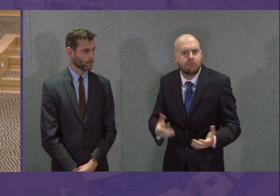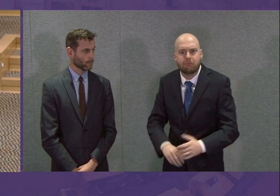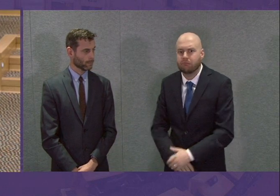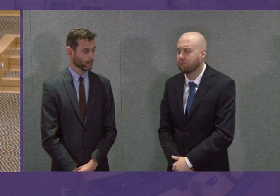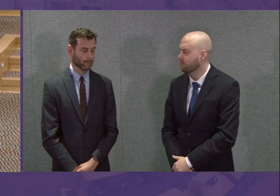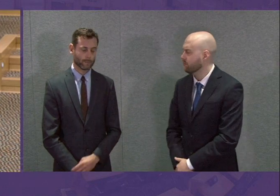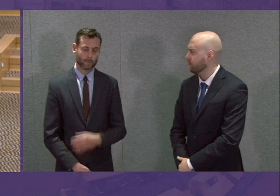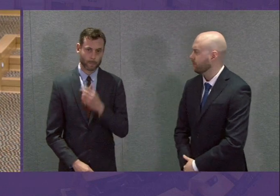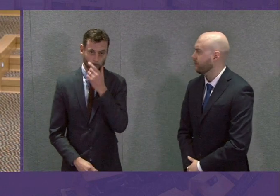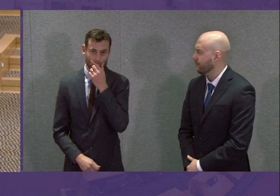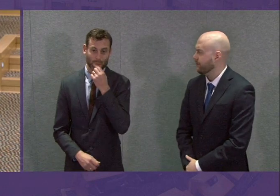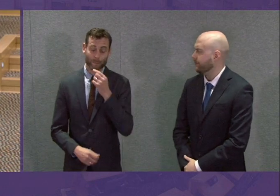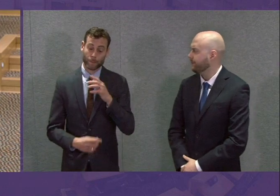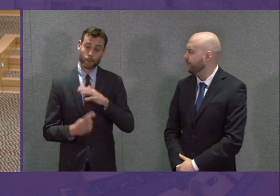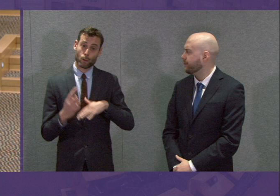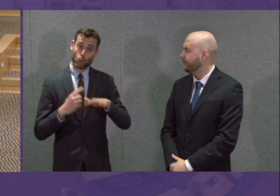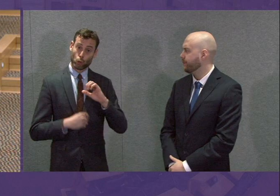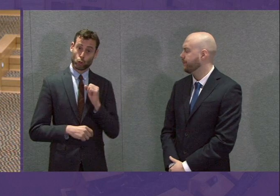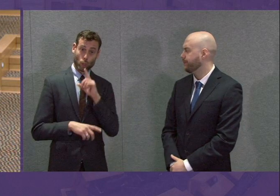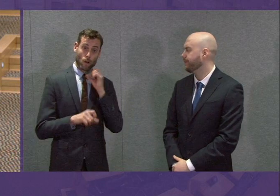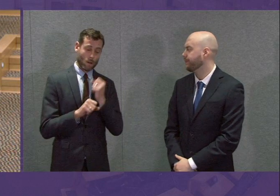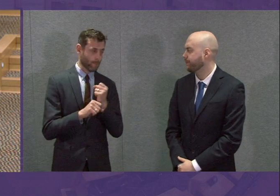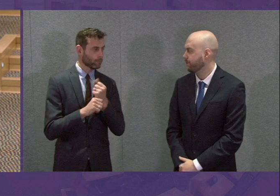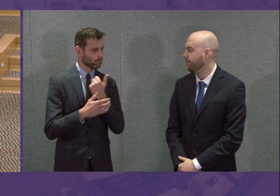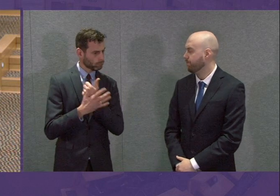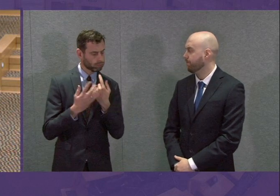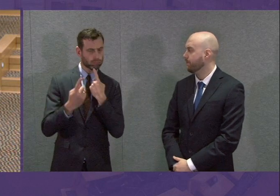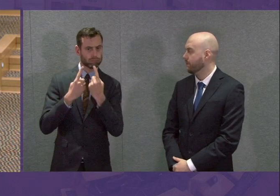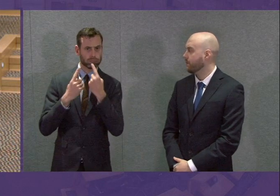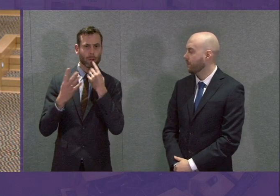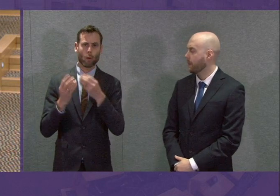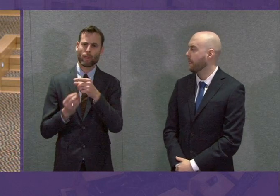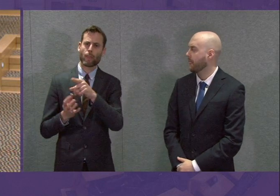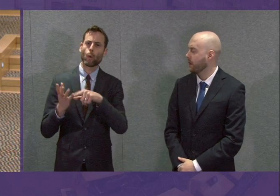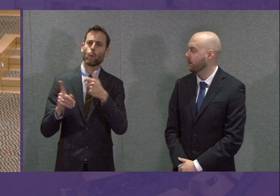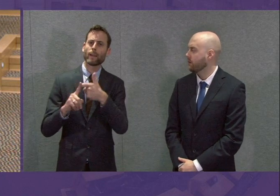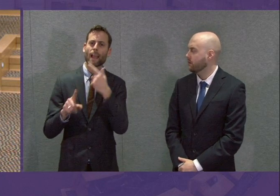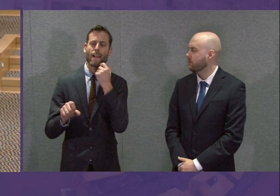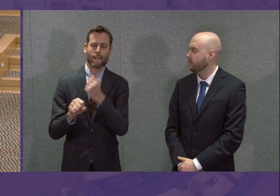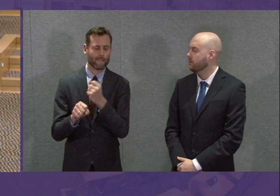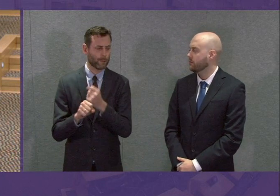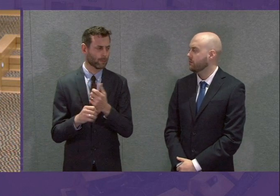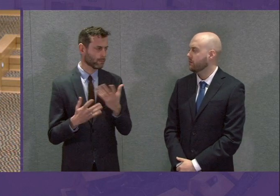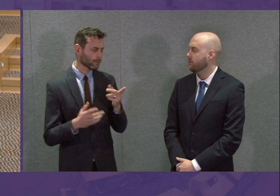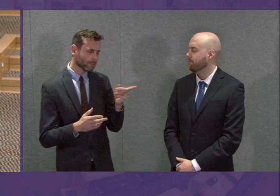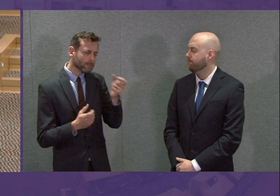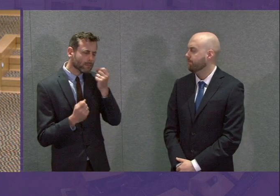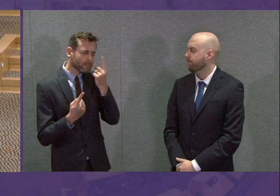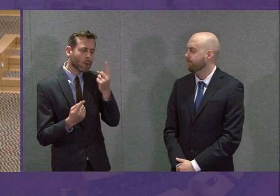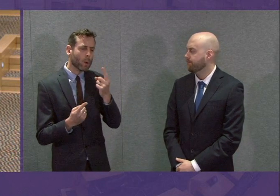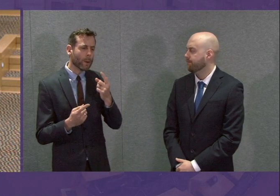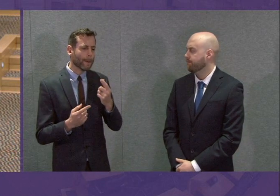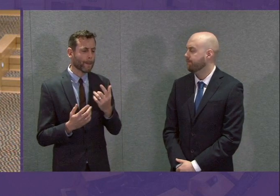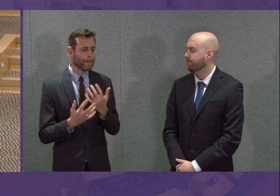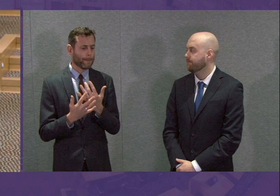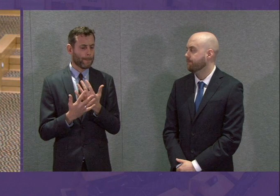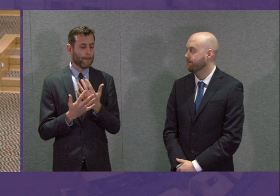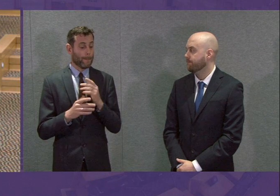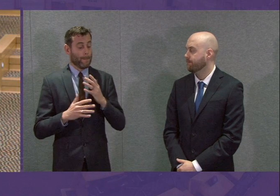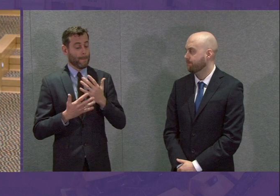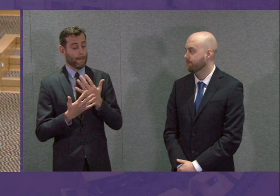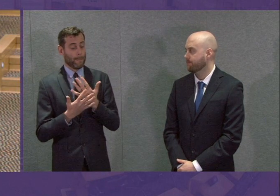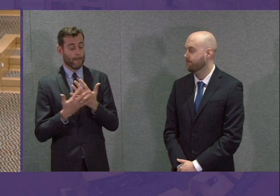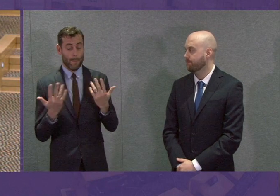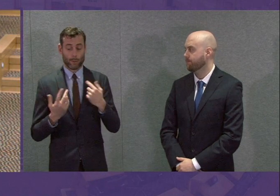across the Scottish Government to the UK Government on all of these matters. I am sure Willie Rennie and others will appreciate that most of my interactions and the Health